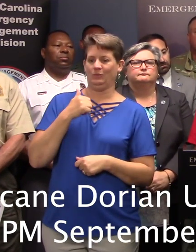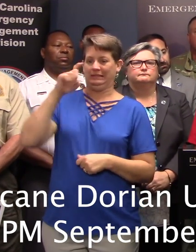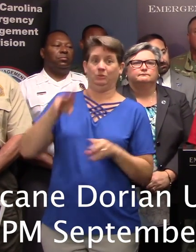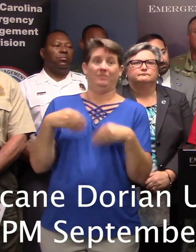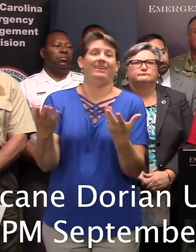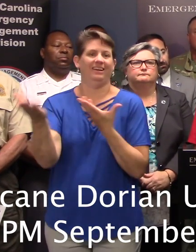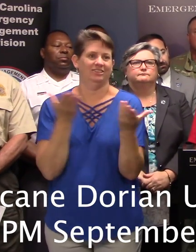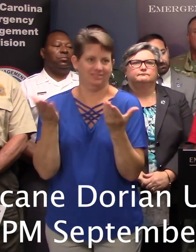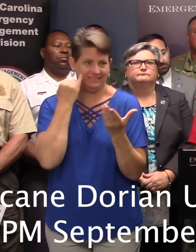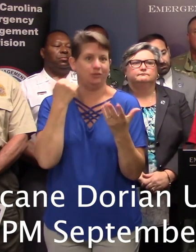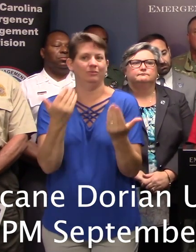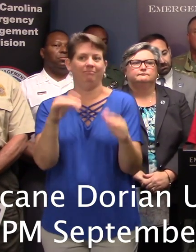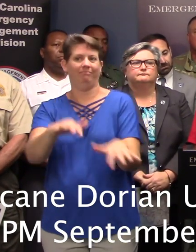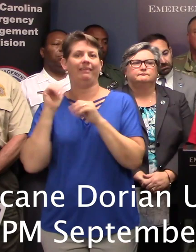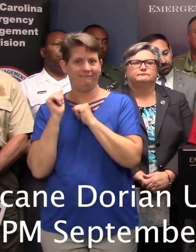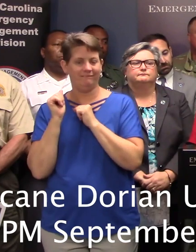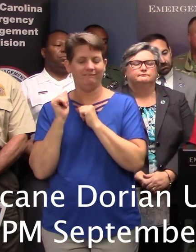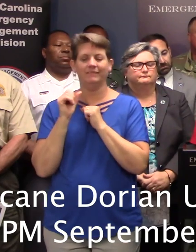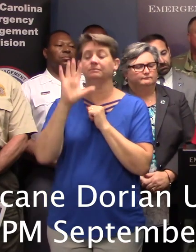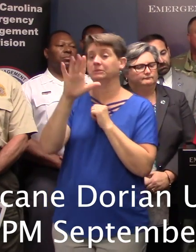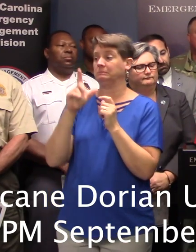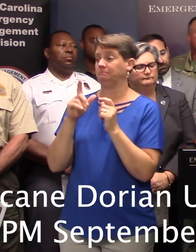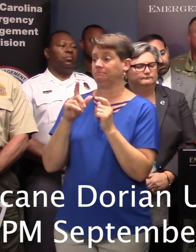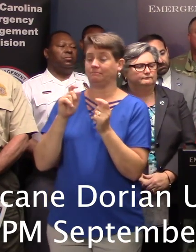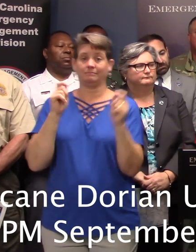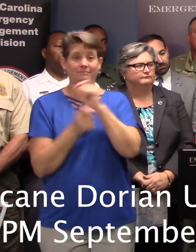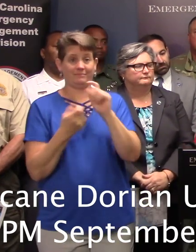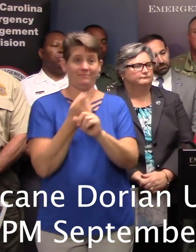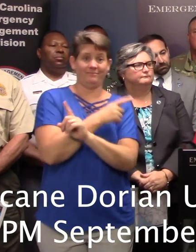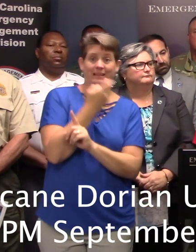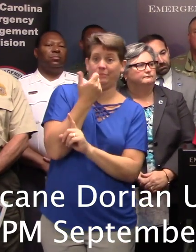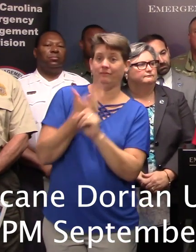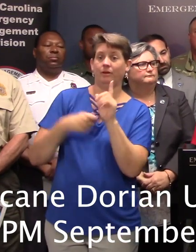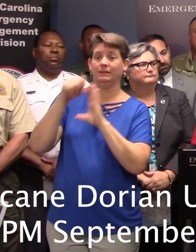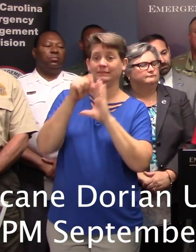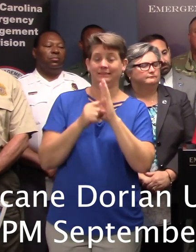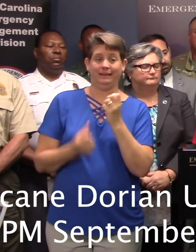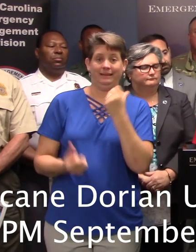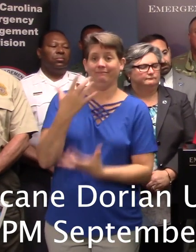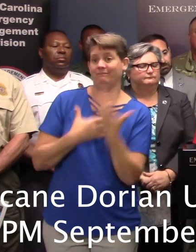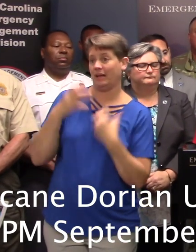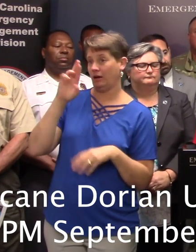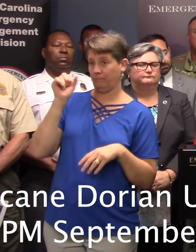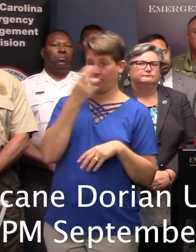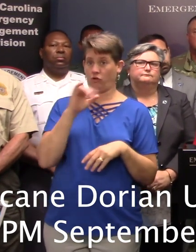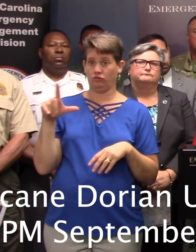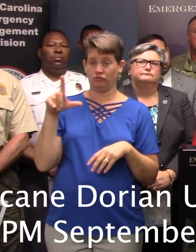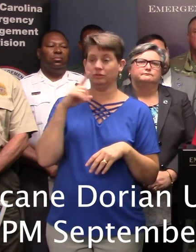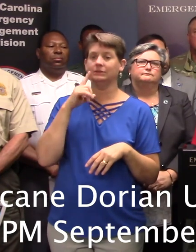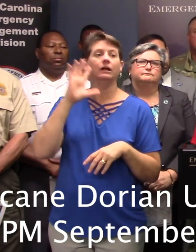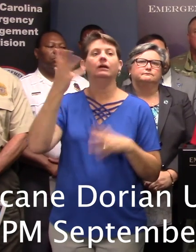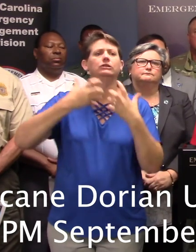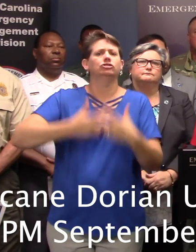storm comes through. Just to switch gears for a moment of a message from the Office of the State Fire Marshal that the governor also mentioned about